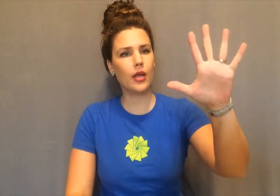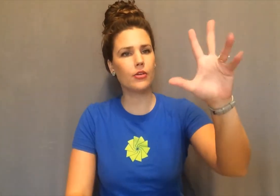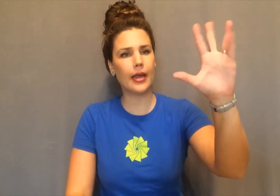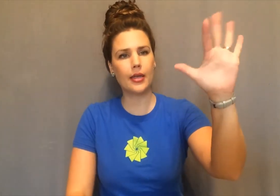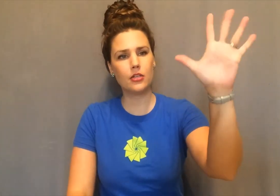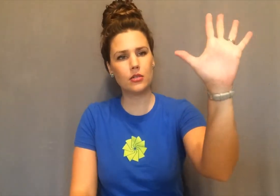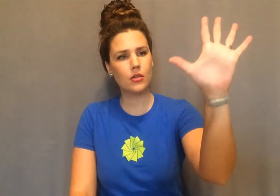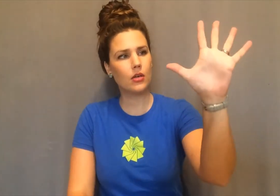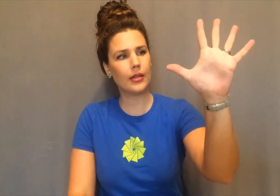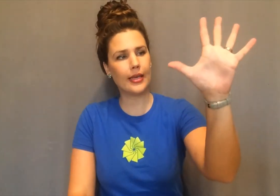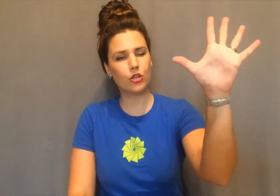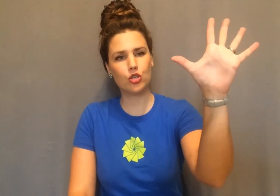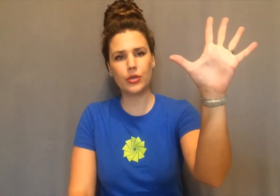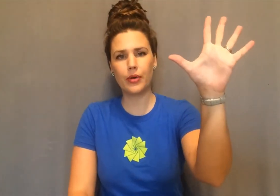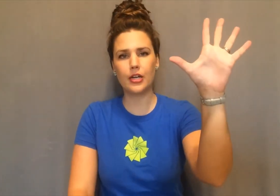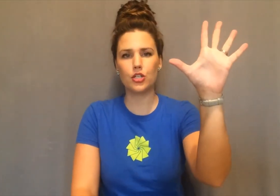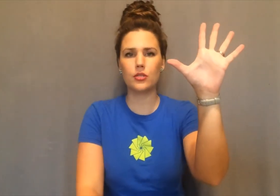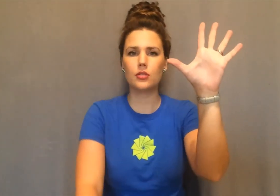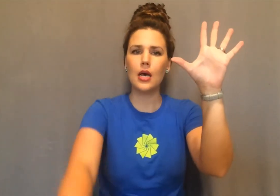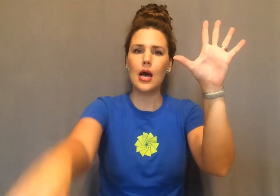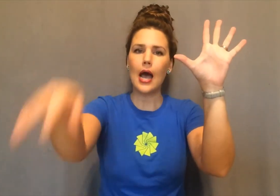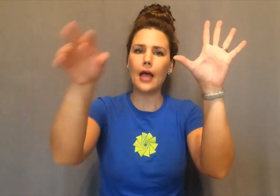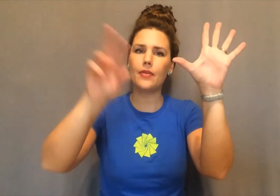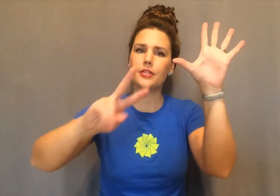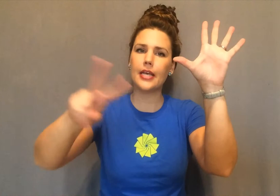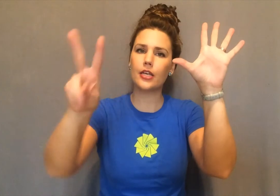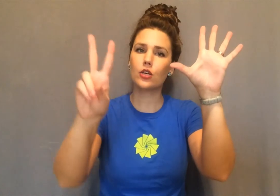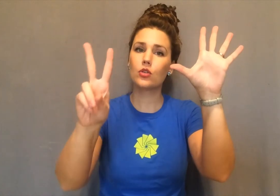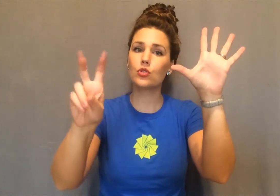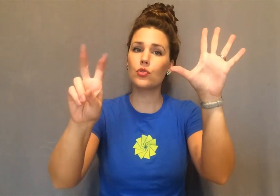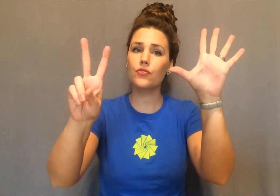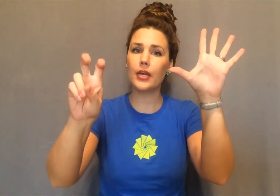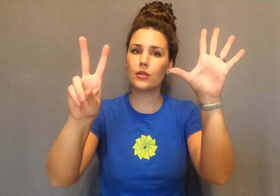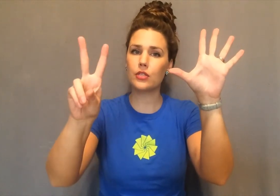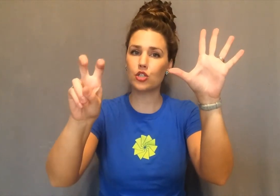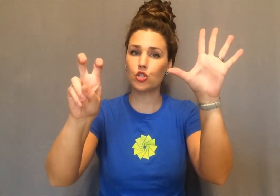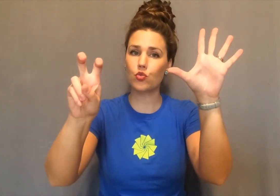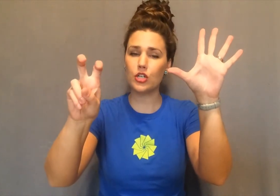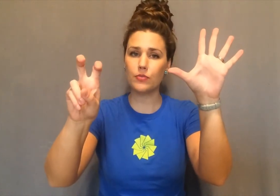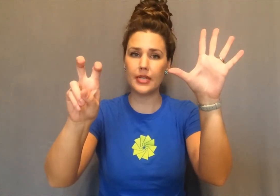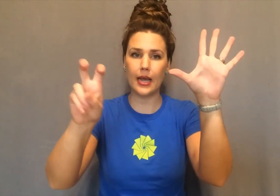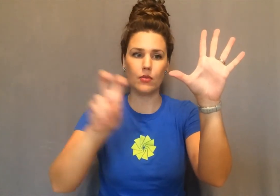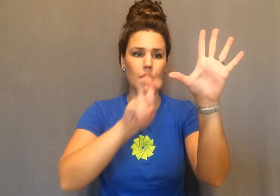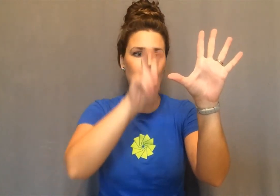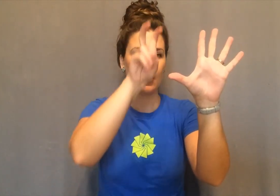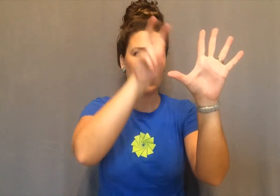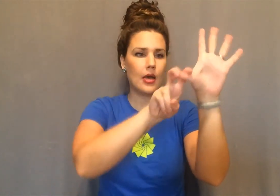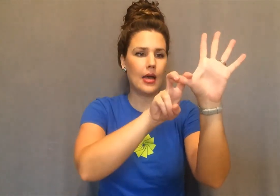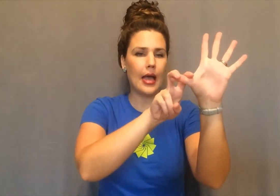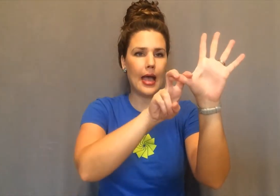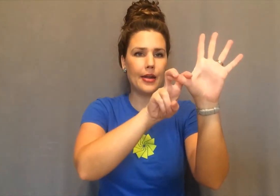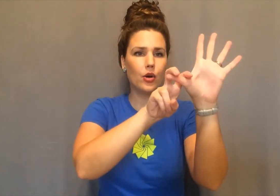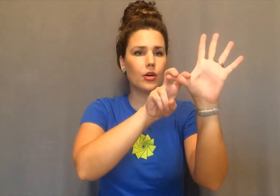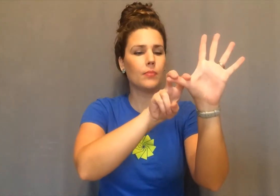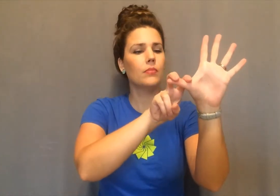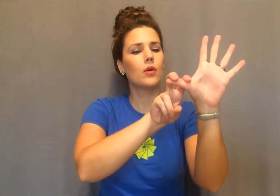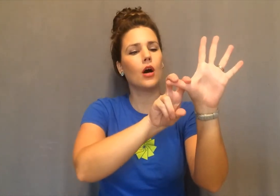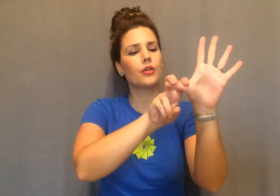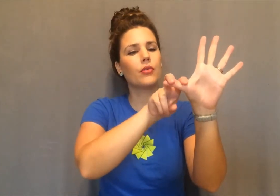other hand like your tree branches and then take two fingers and scrunch them down and hook them on your